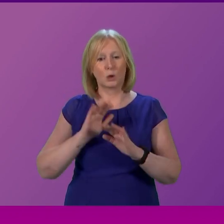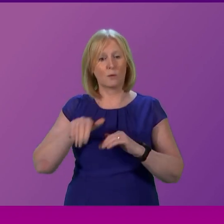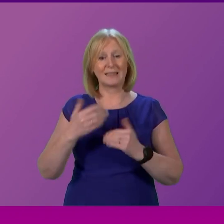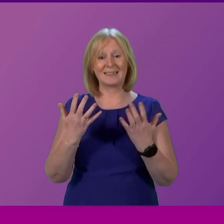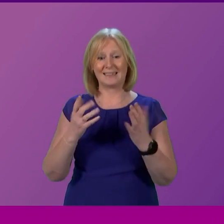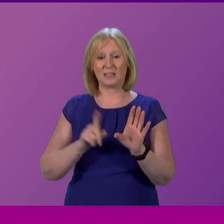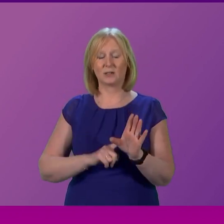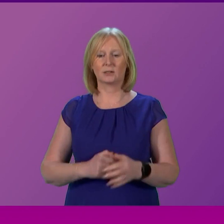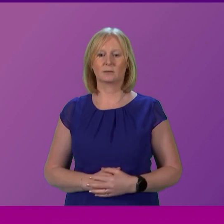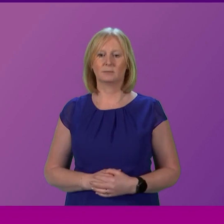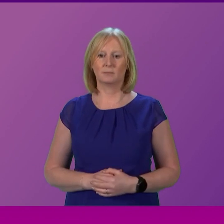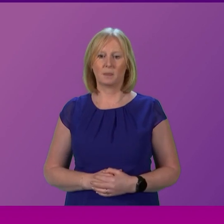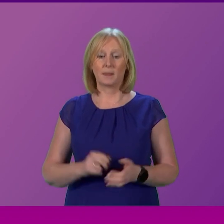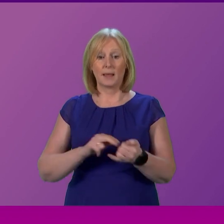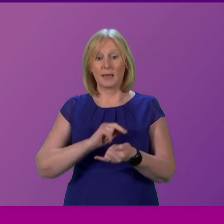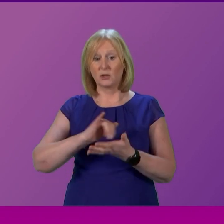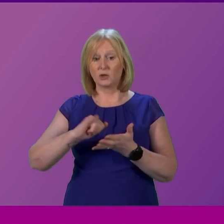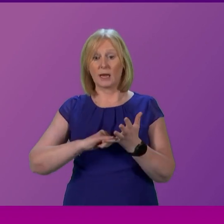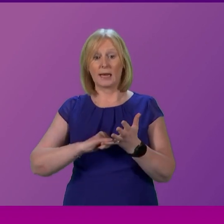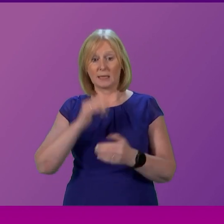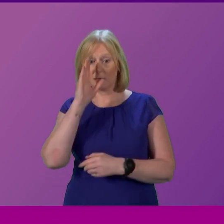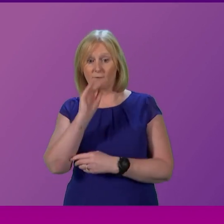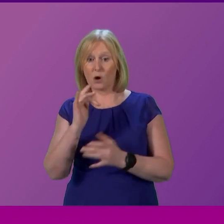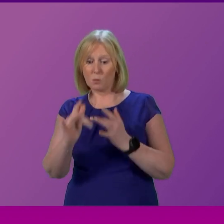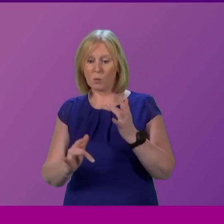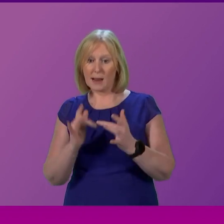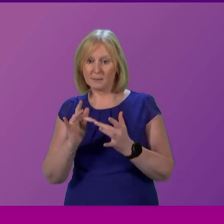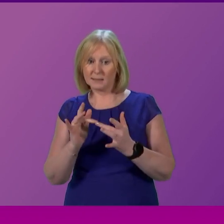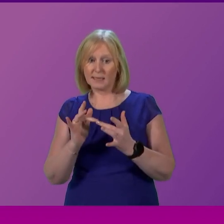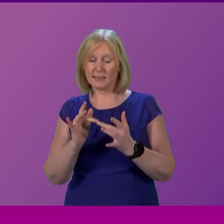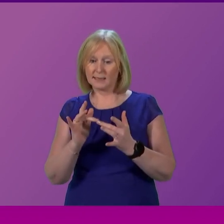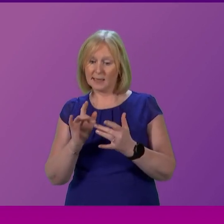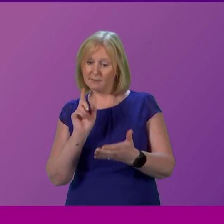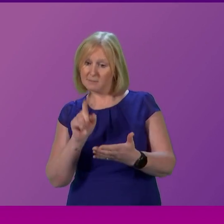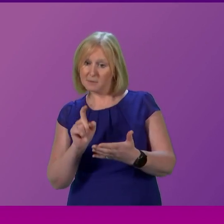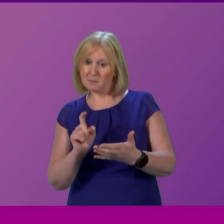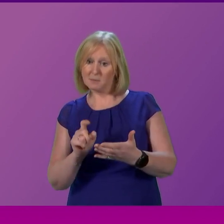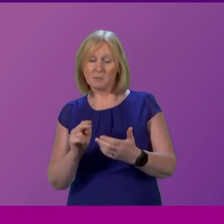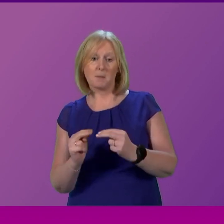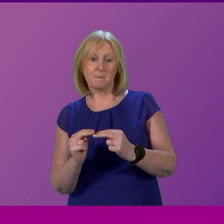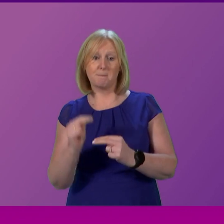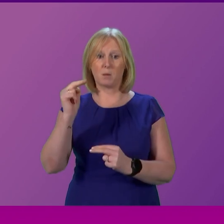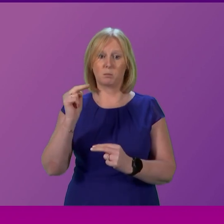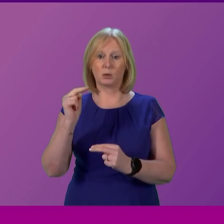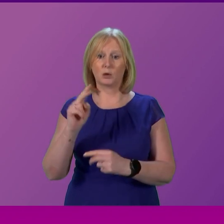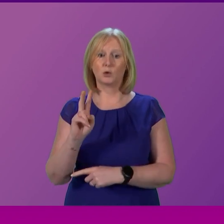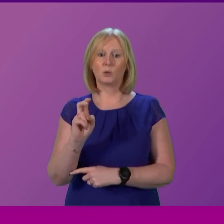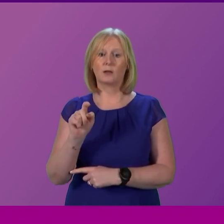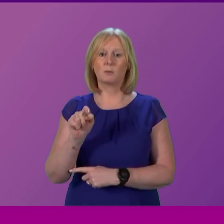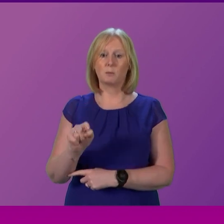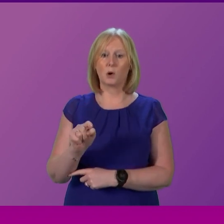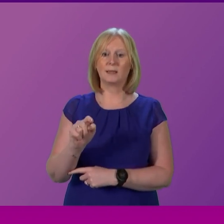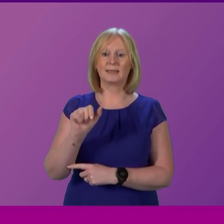Traffic to the NHS Inform website and the symptom checkers in December was at its highest level ever, with 12.7